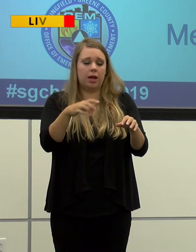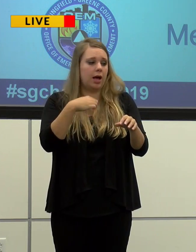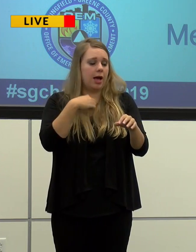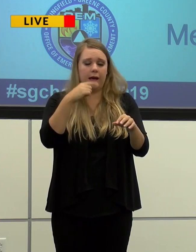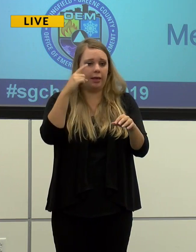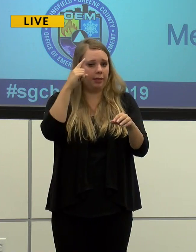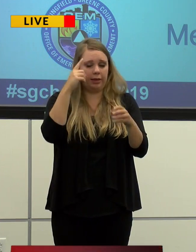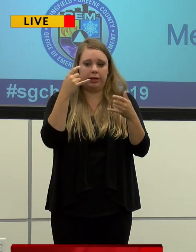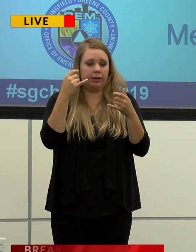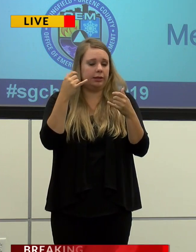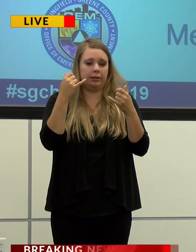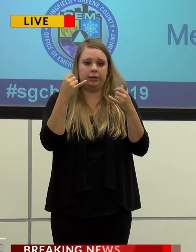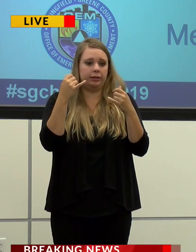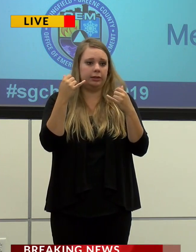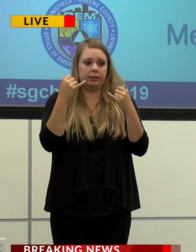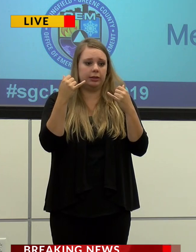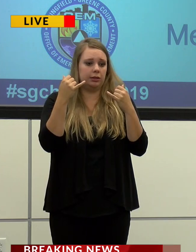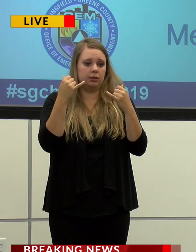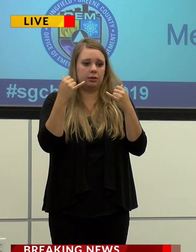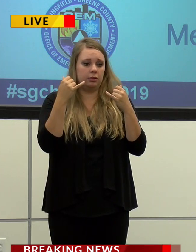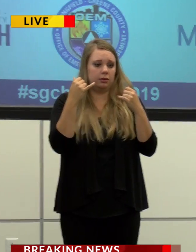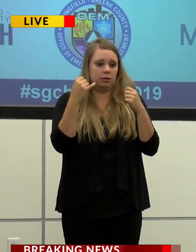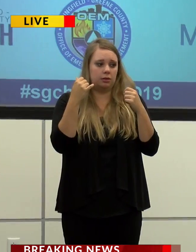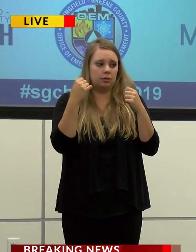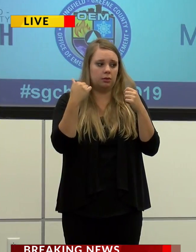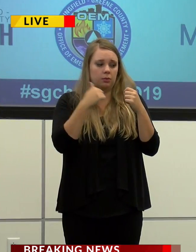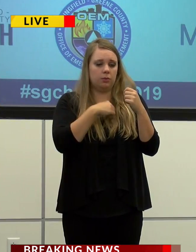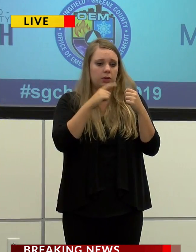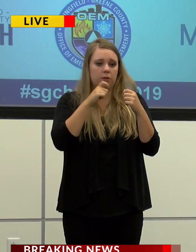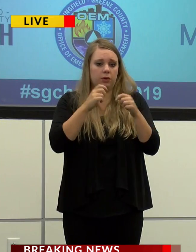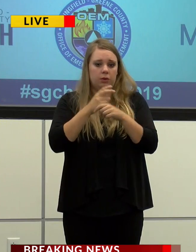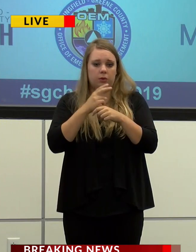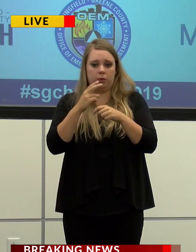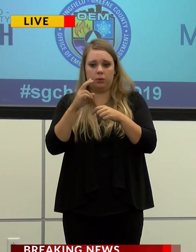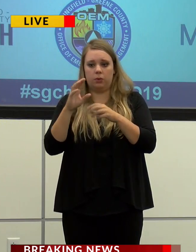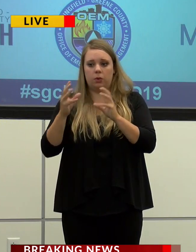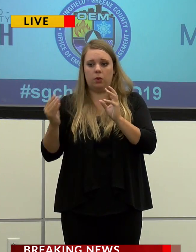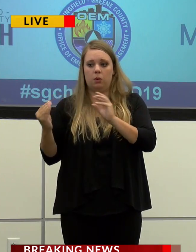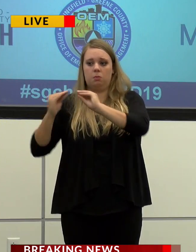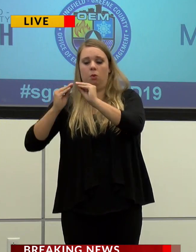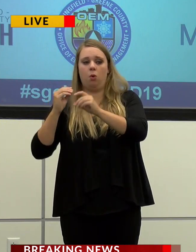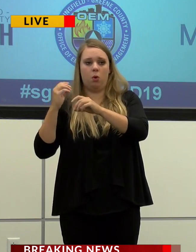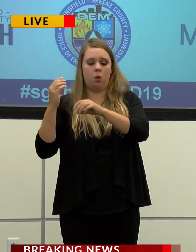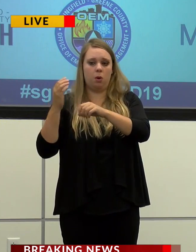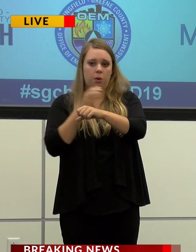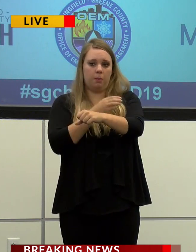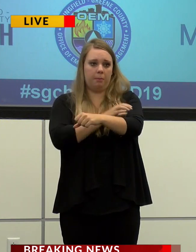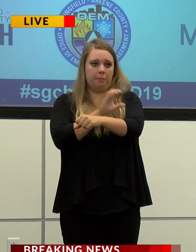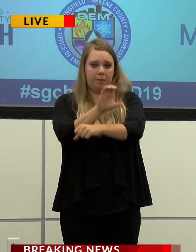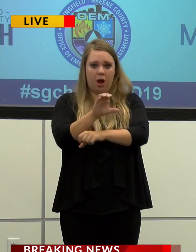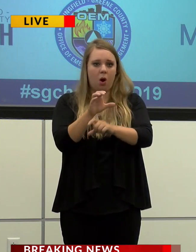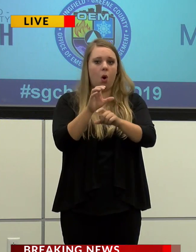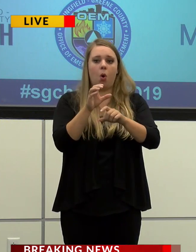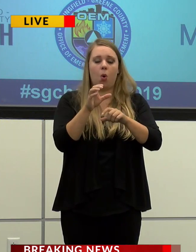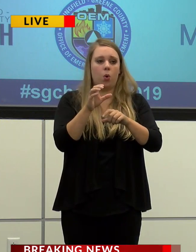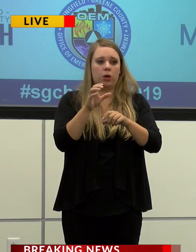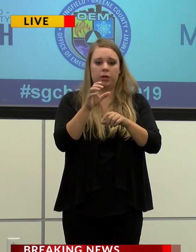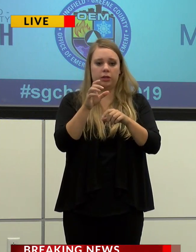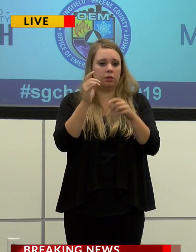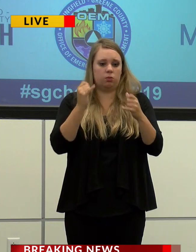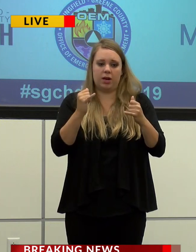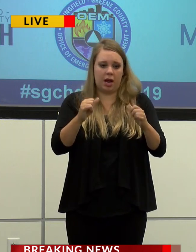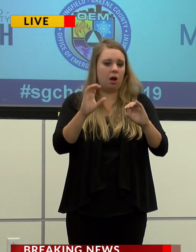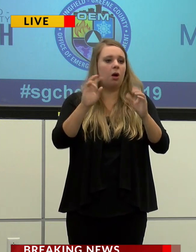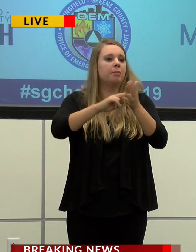not believe that it is necessary to exercise the additional powers granted to the mayor under city code at the present time. So in short,